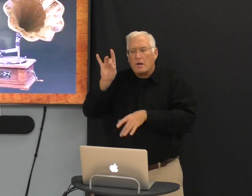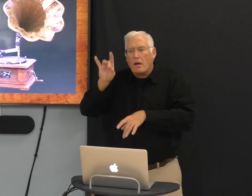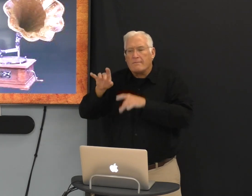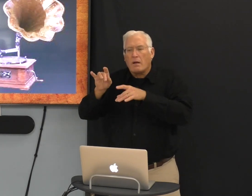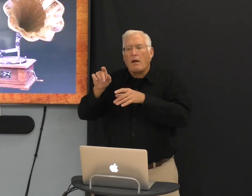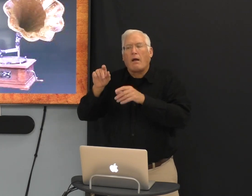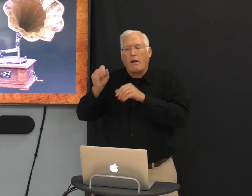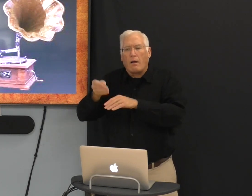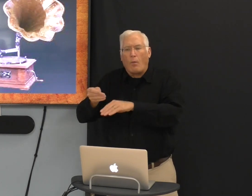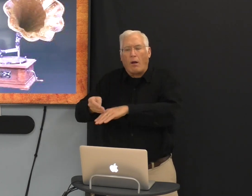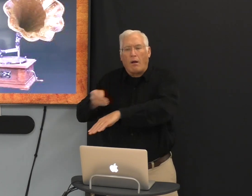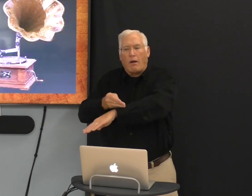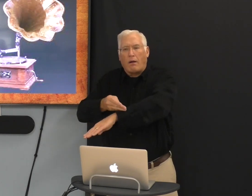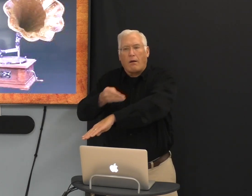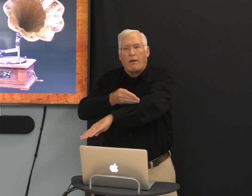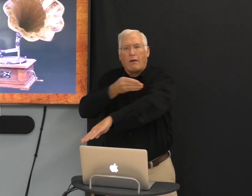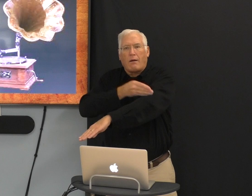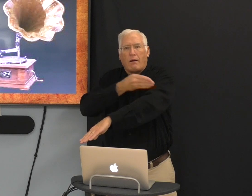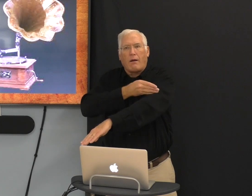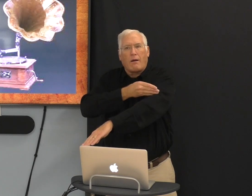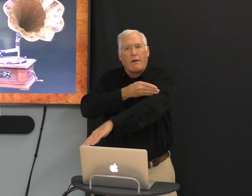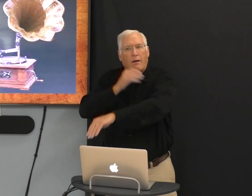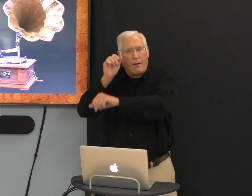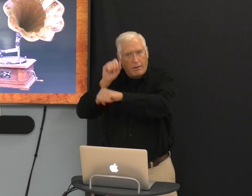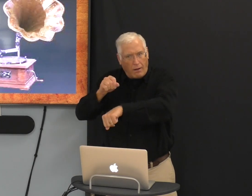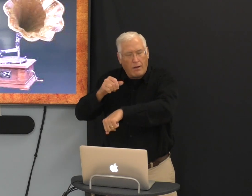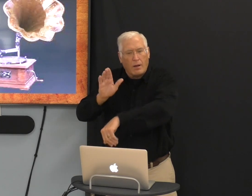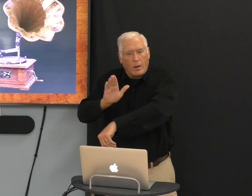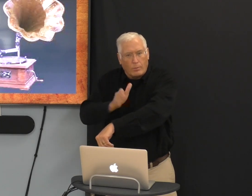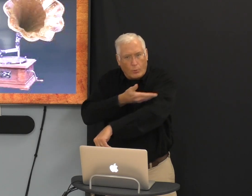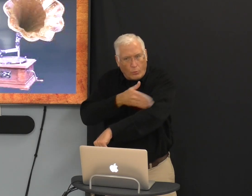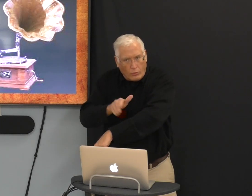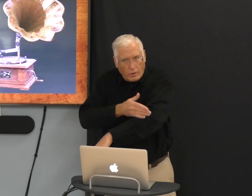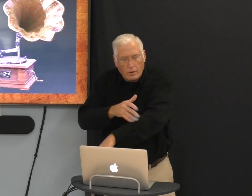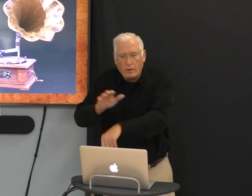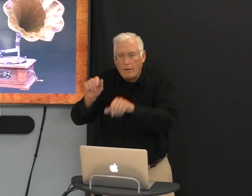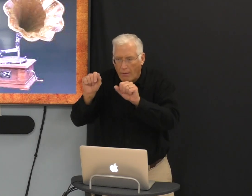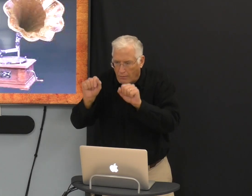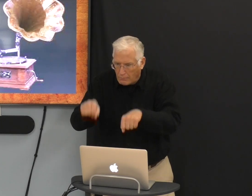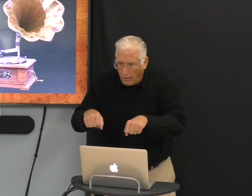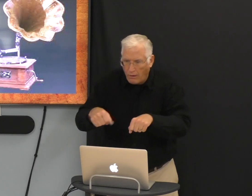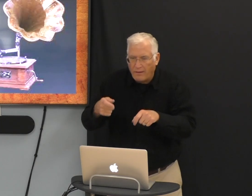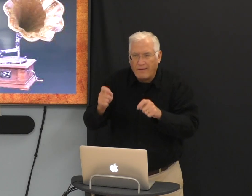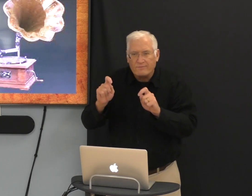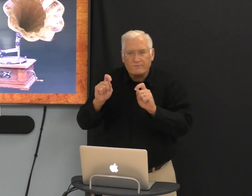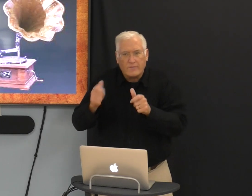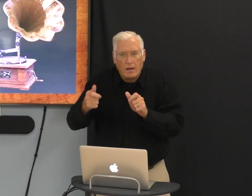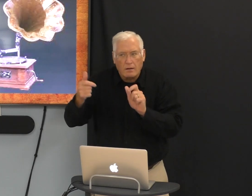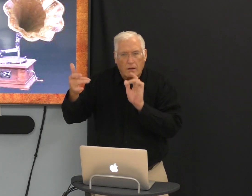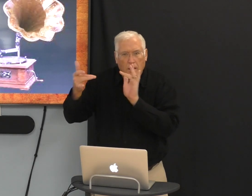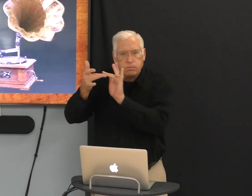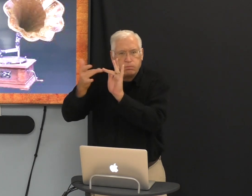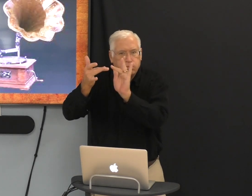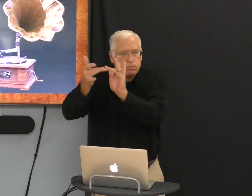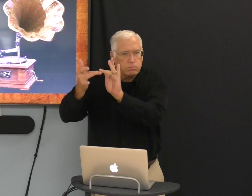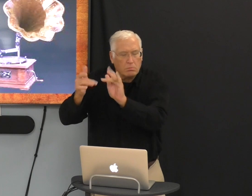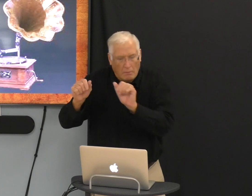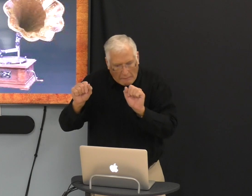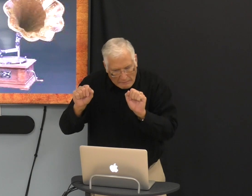helped improve. Now you could have music at home. You